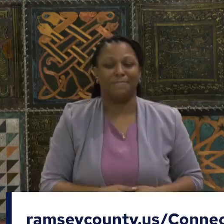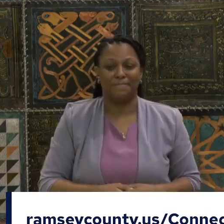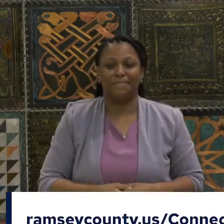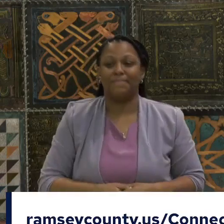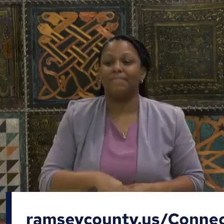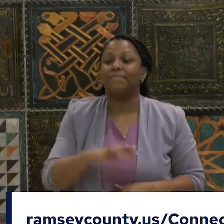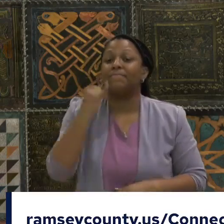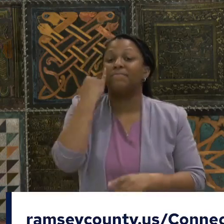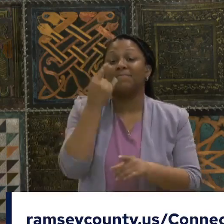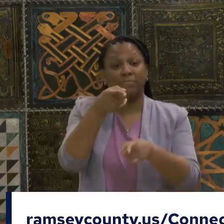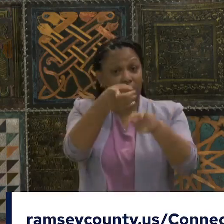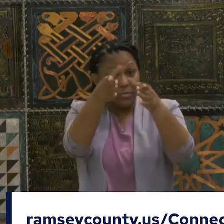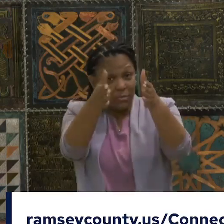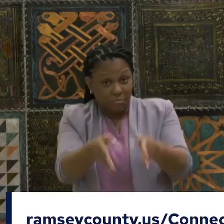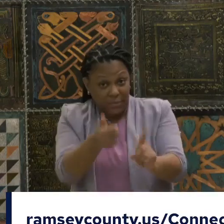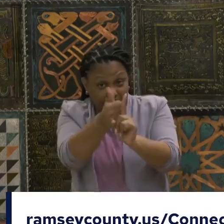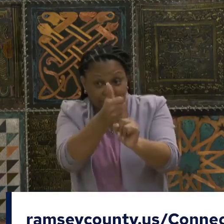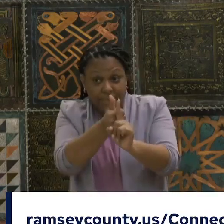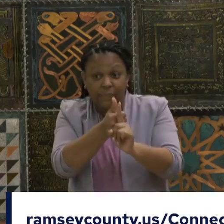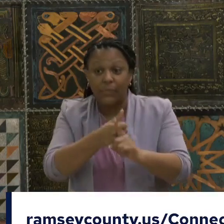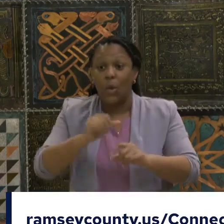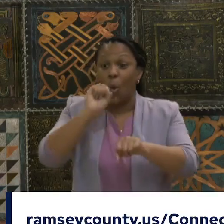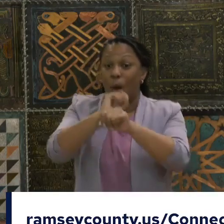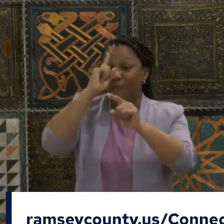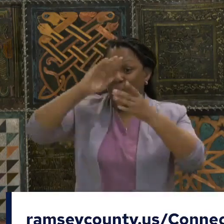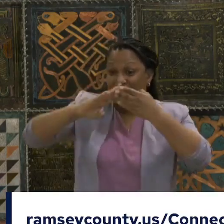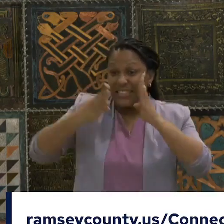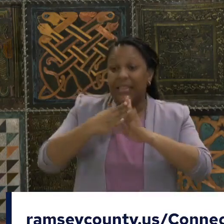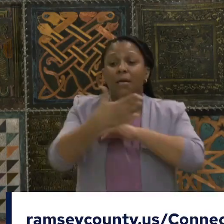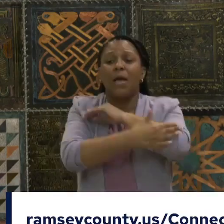real quick so Chair Madis Castillo and I can clap for you like crazy.